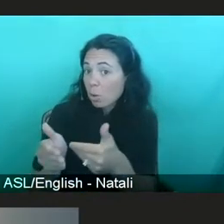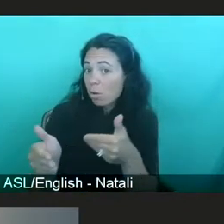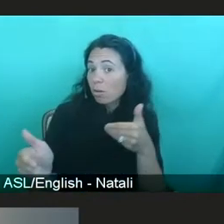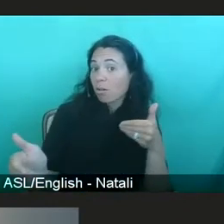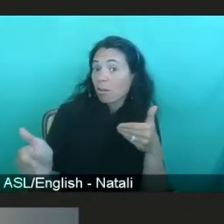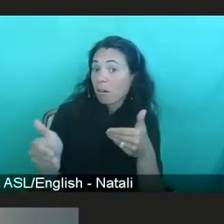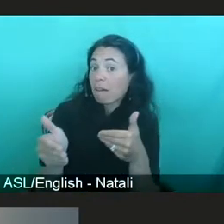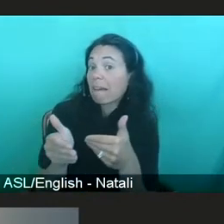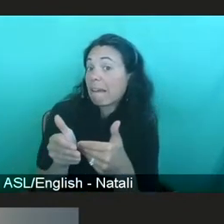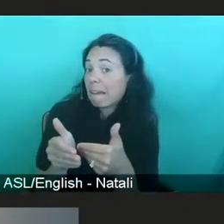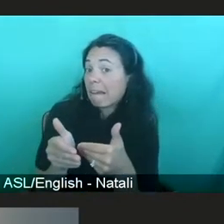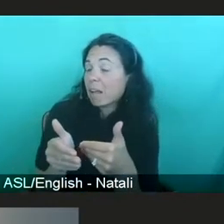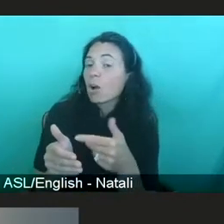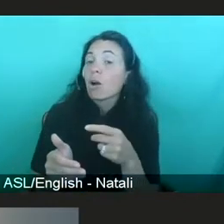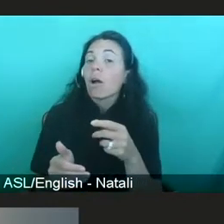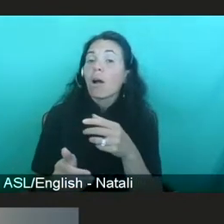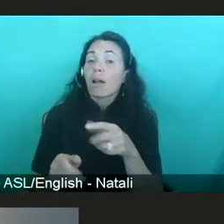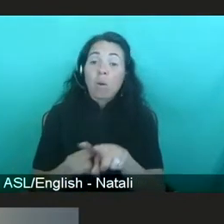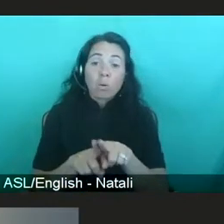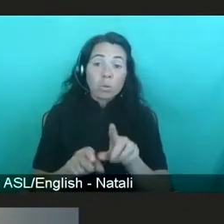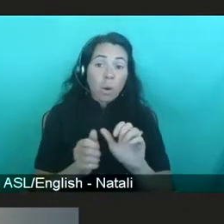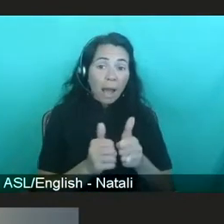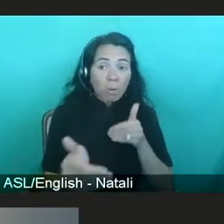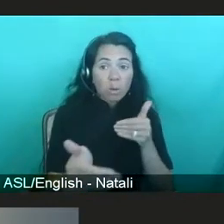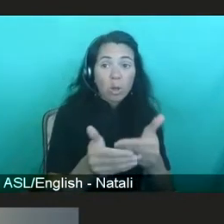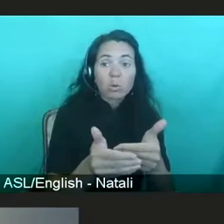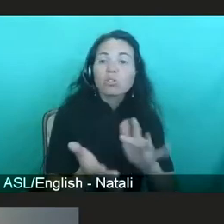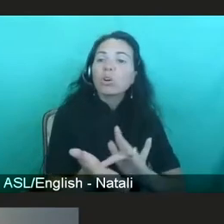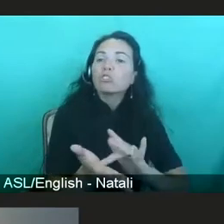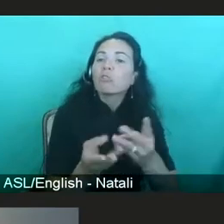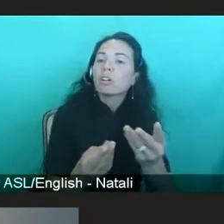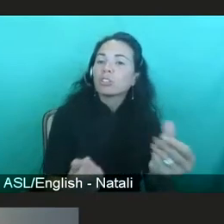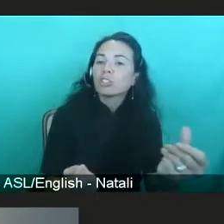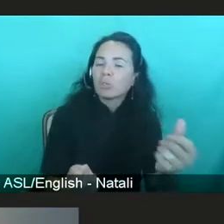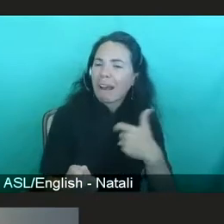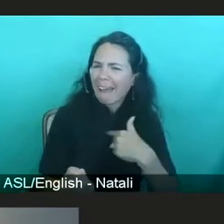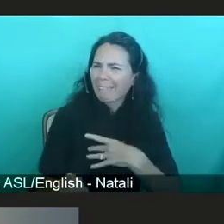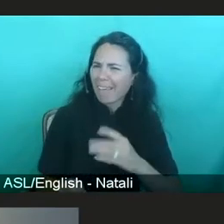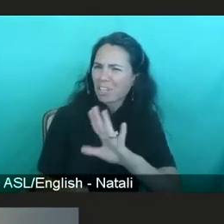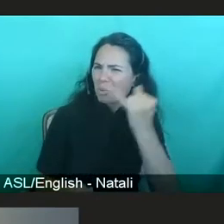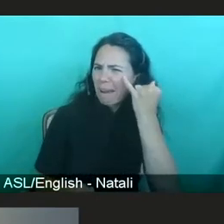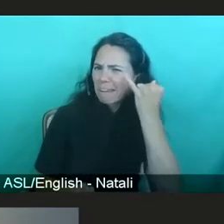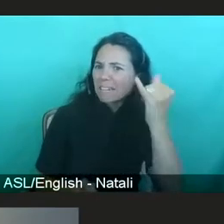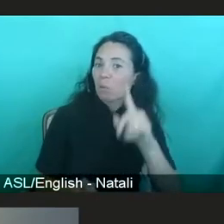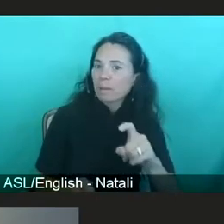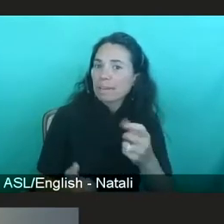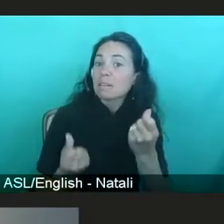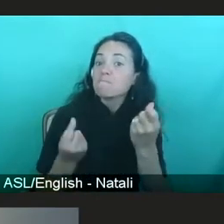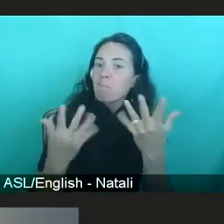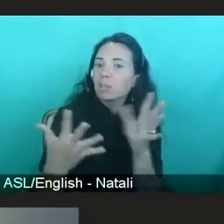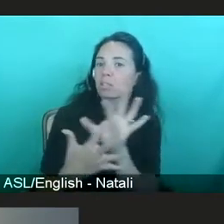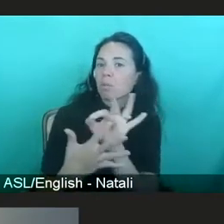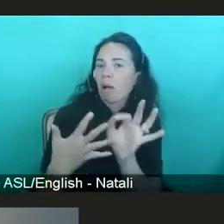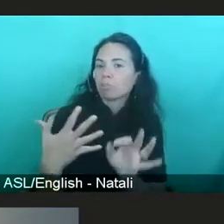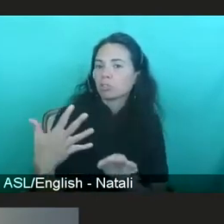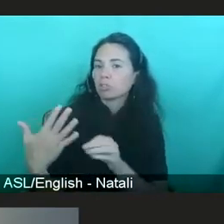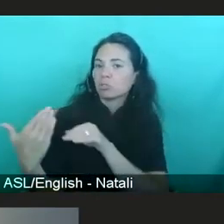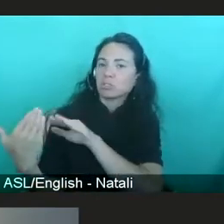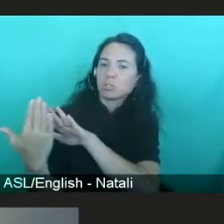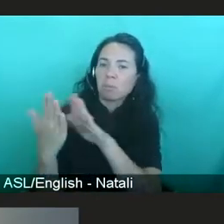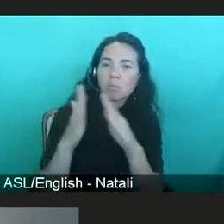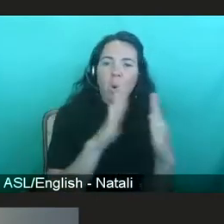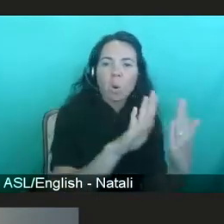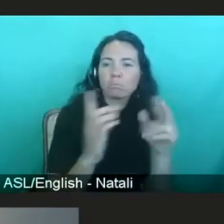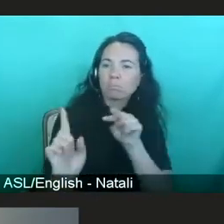a drug cure? I liked your idea of how we need multiple fronts in this battle. How close are those to